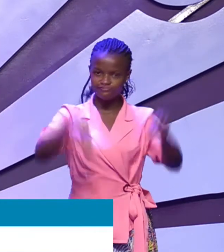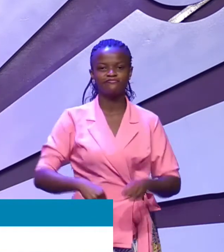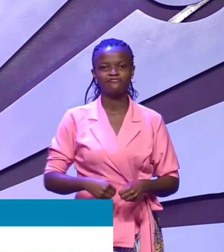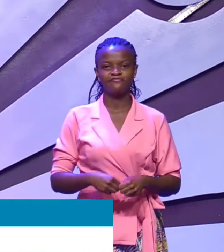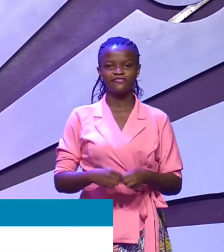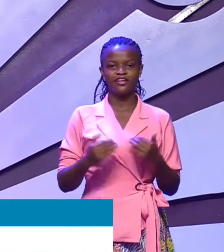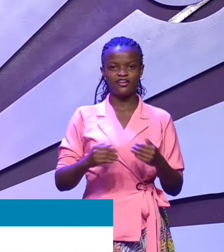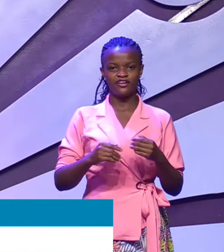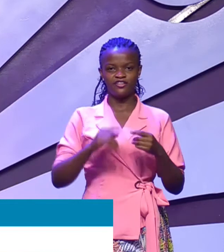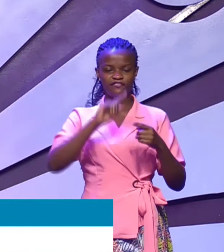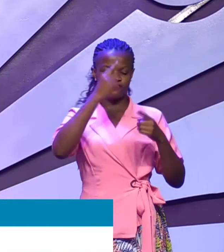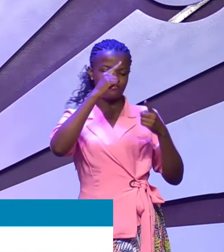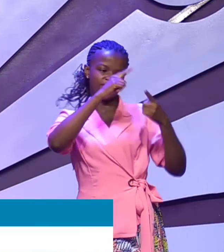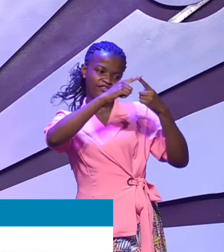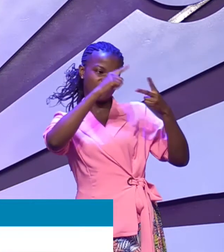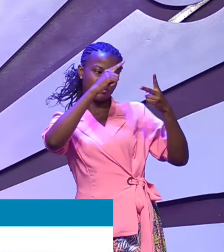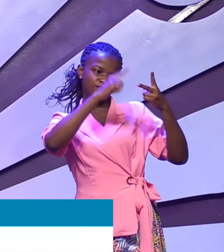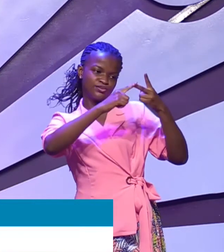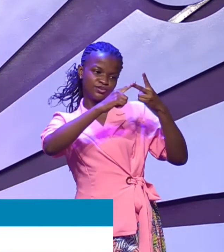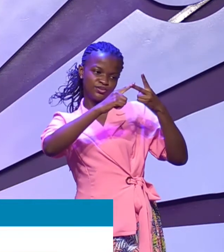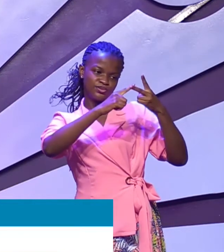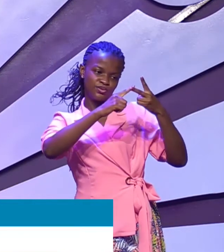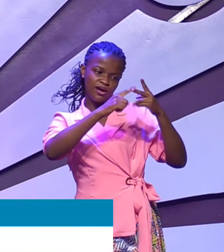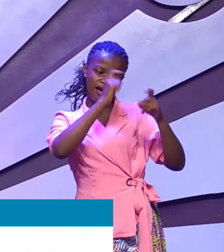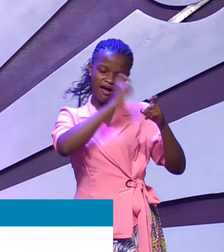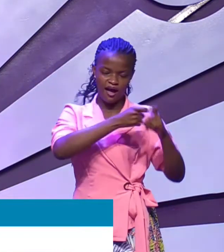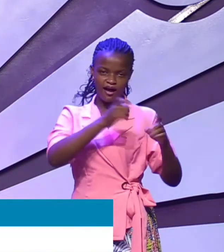the first two are not as too difficult